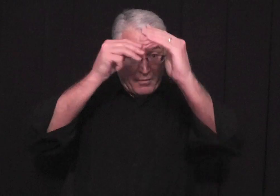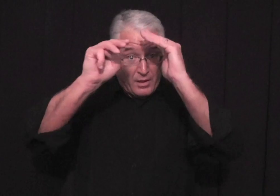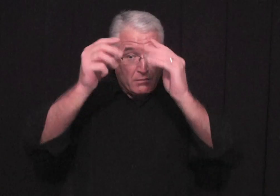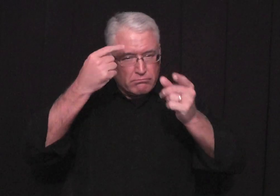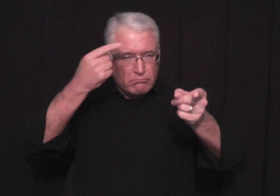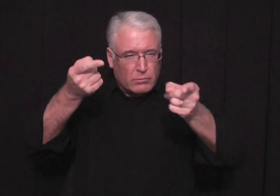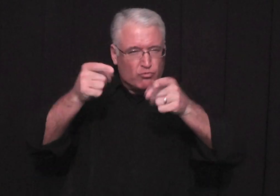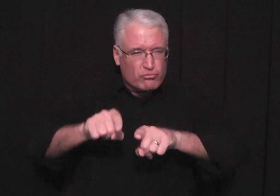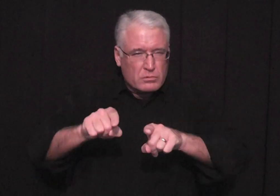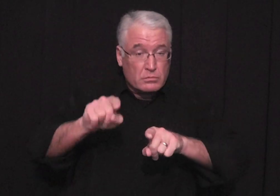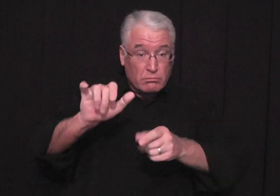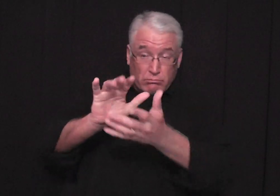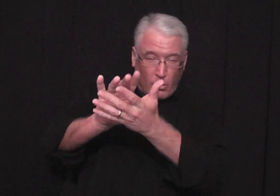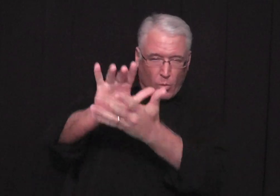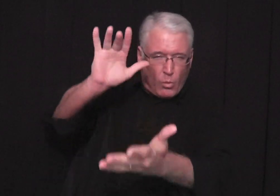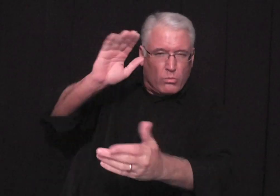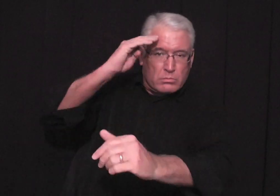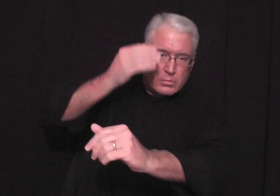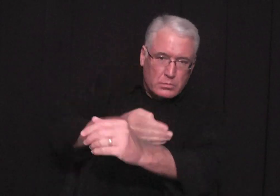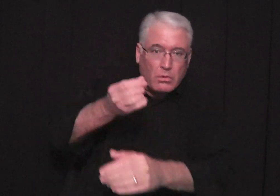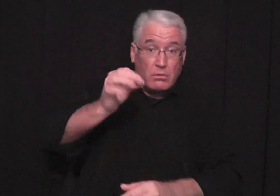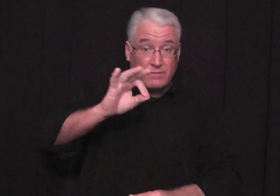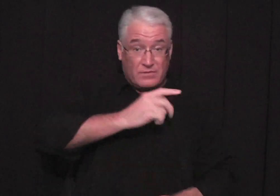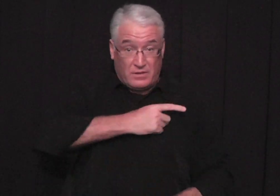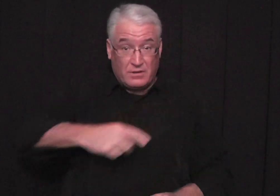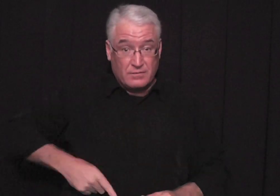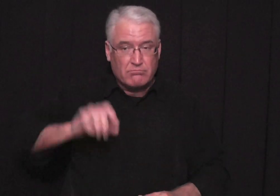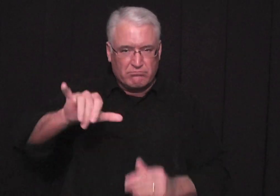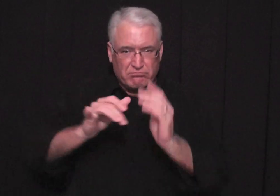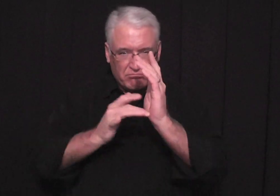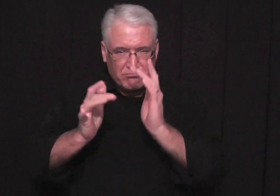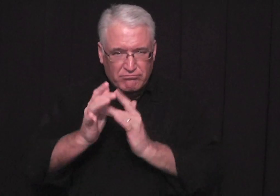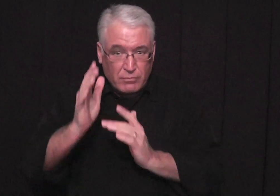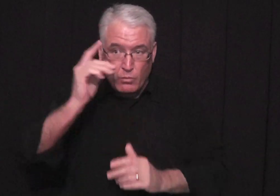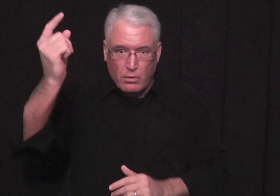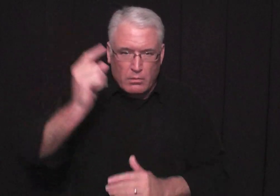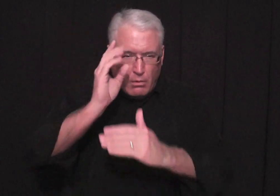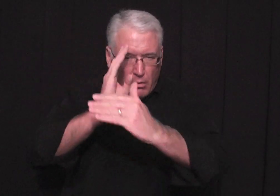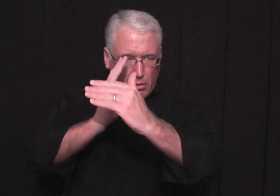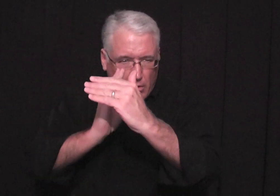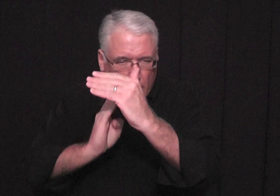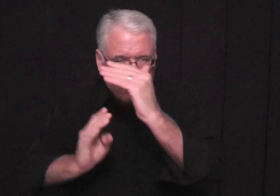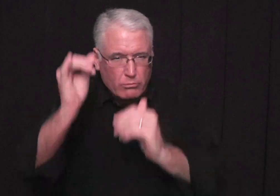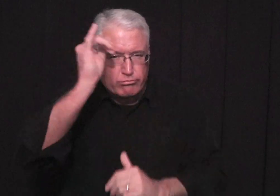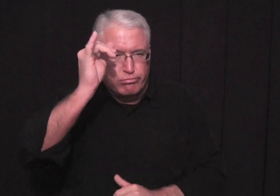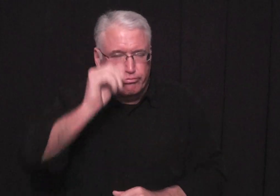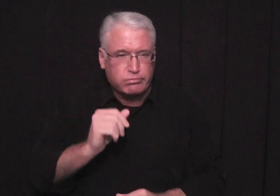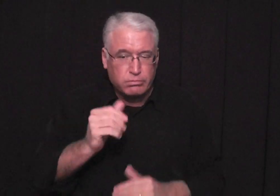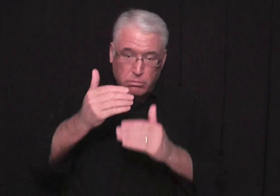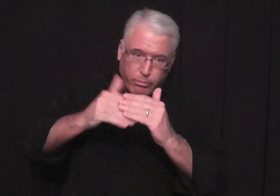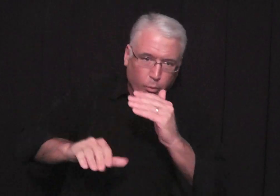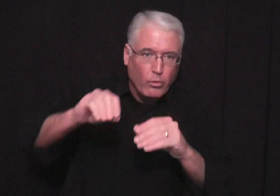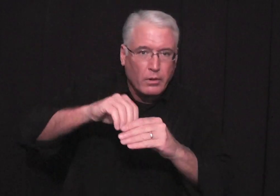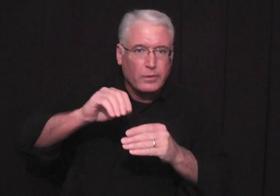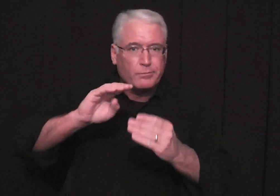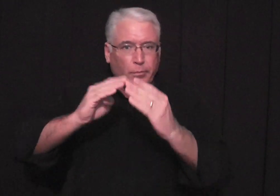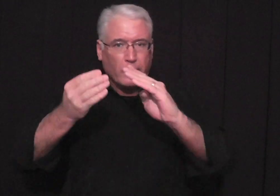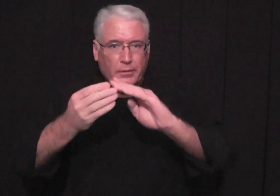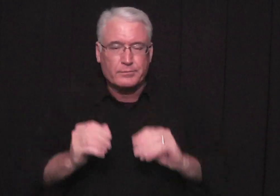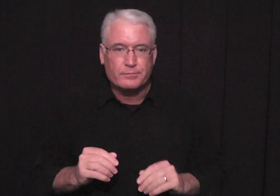micah he agrees with the glorious son of david jesus he would come humbly and he